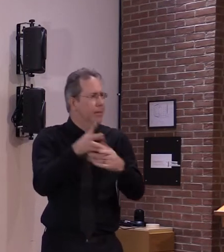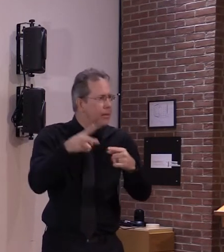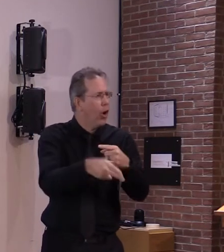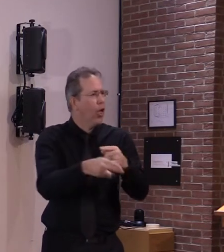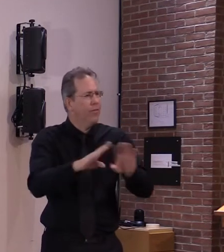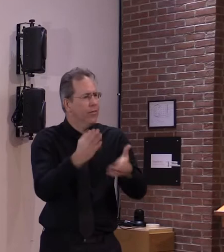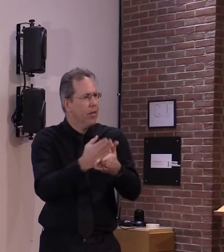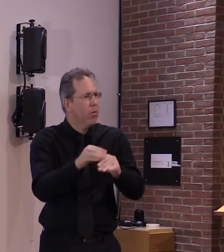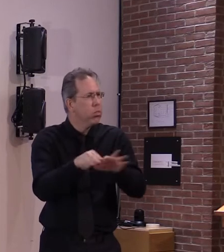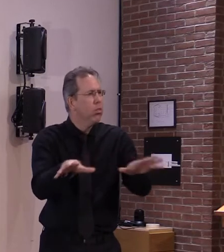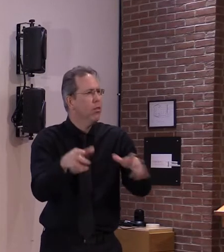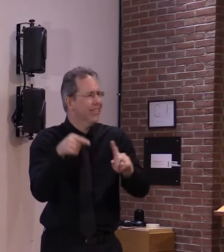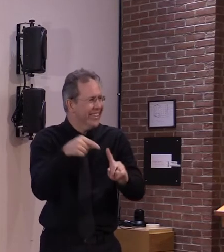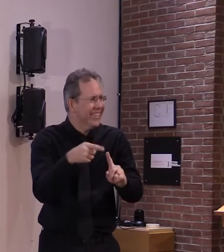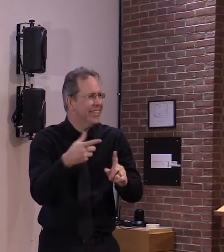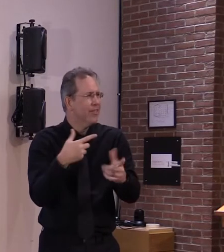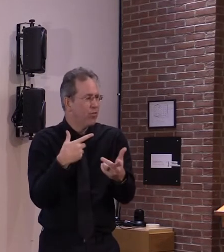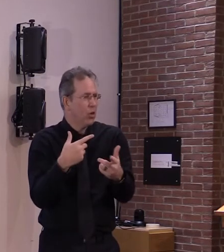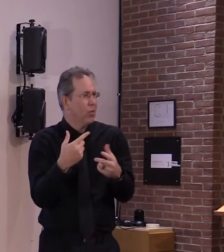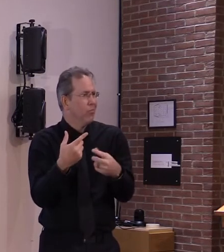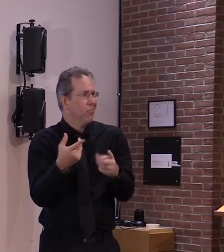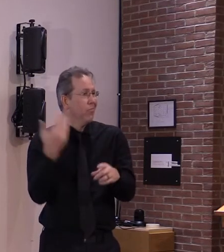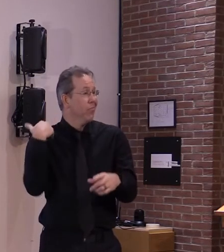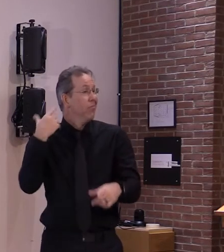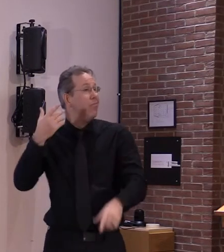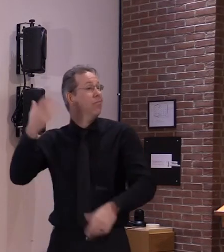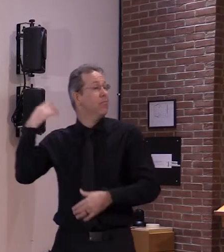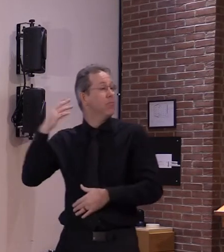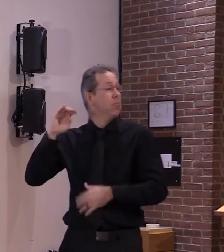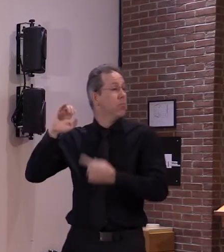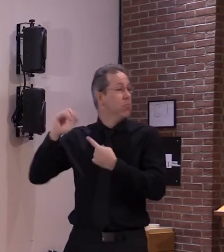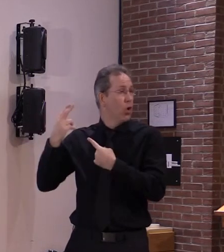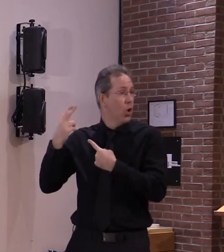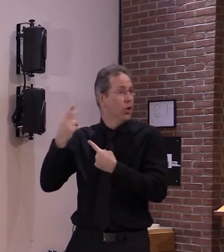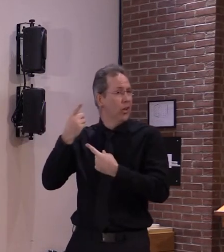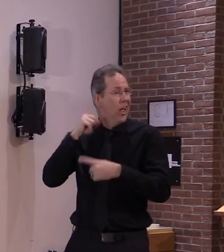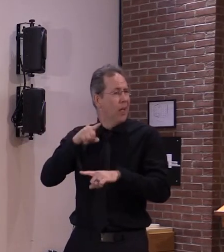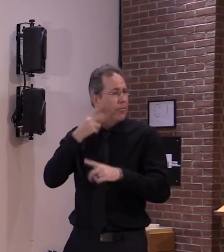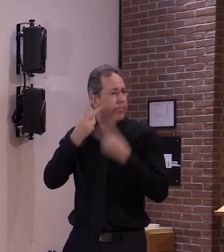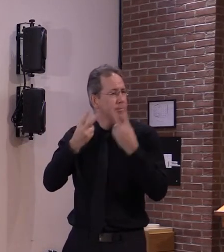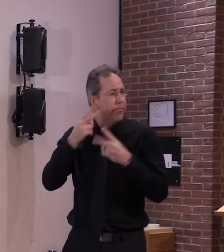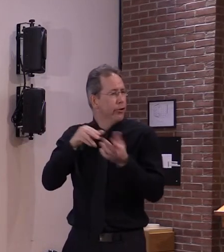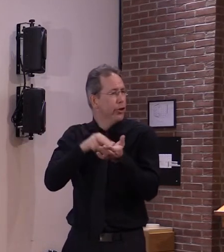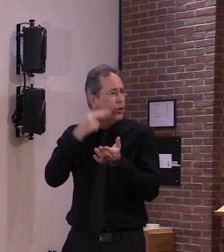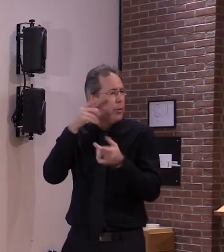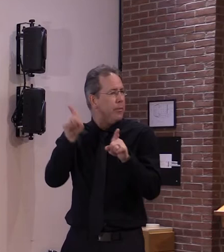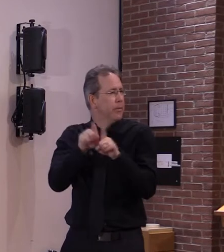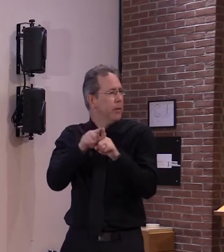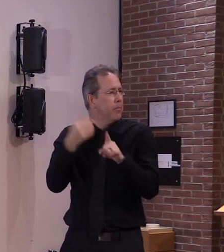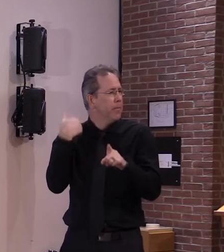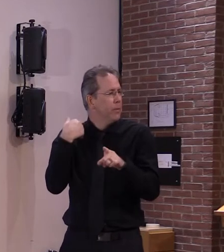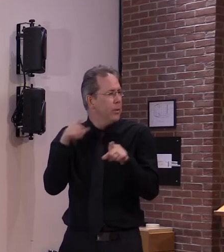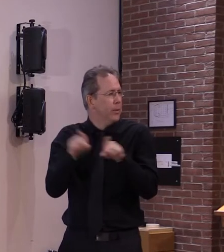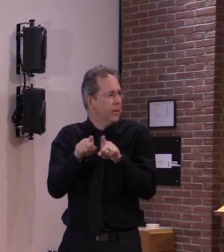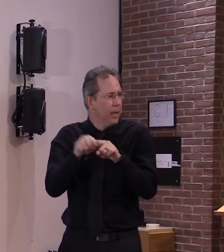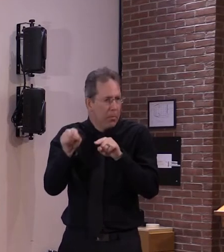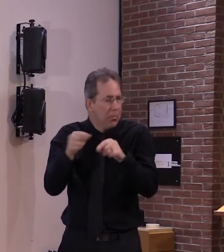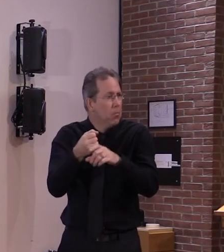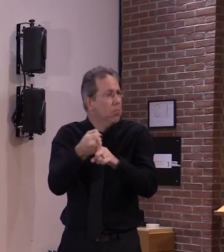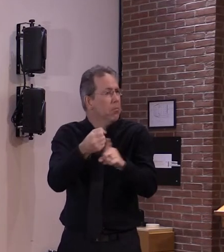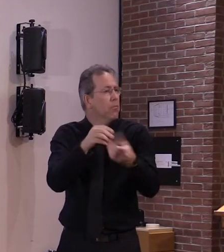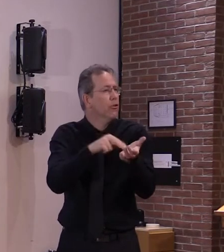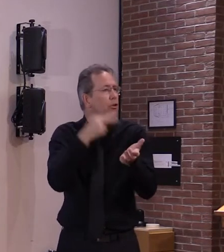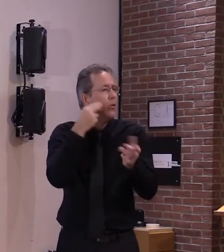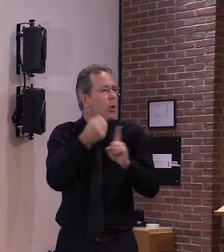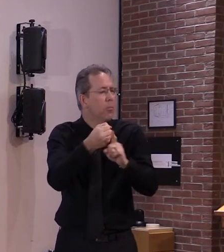i'd say we were following for a couple months plus because you develop some